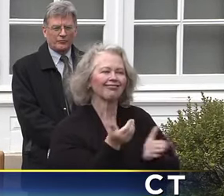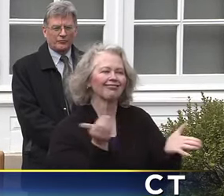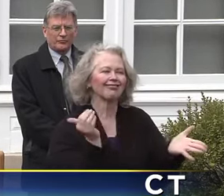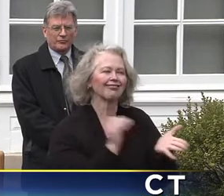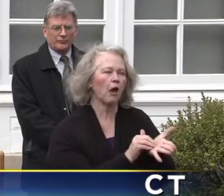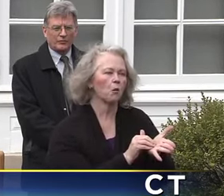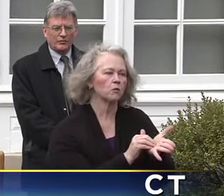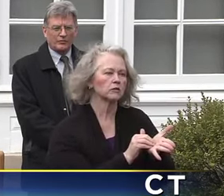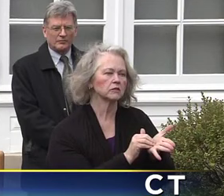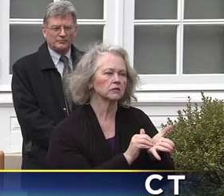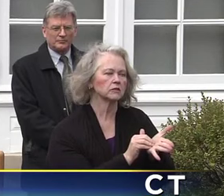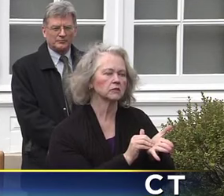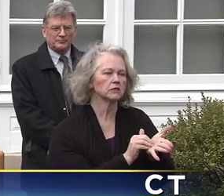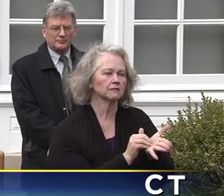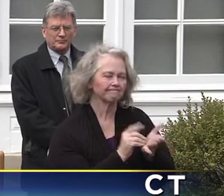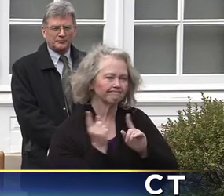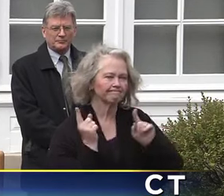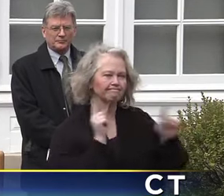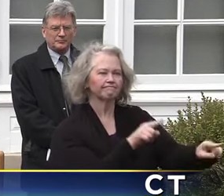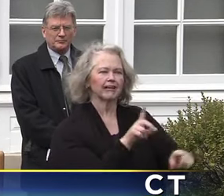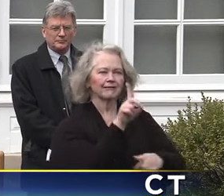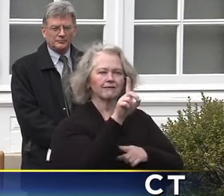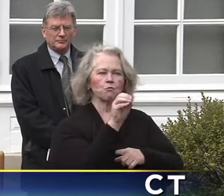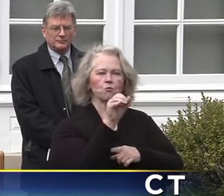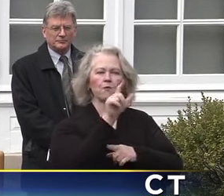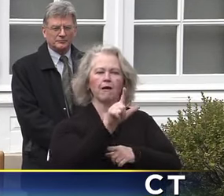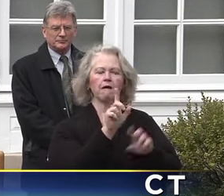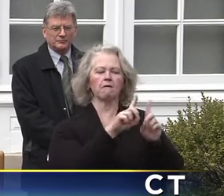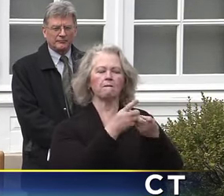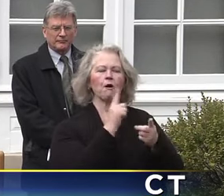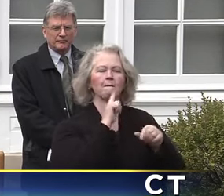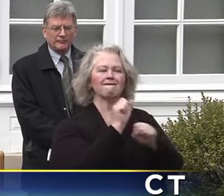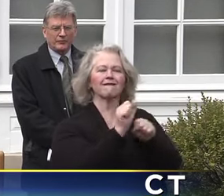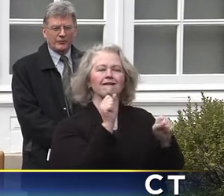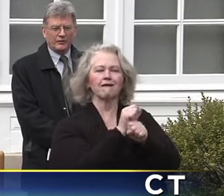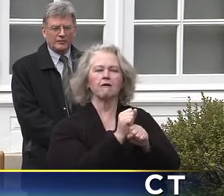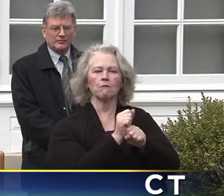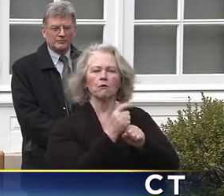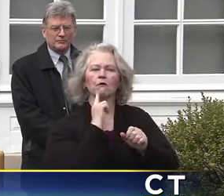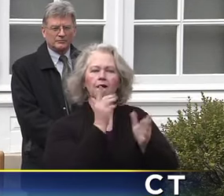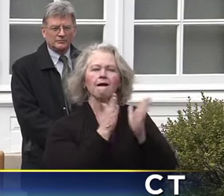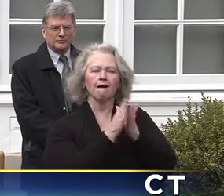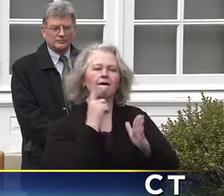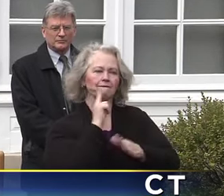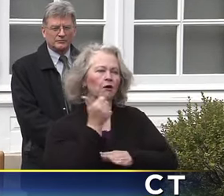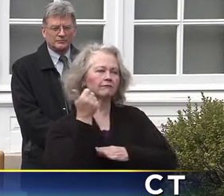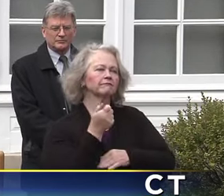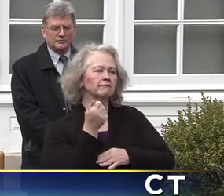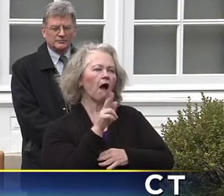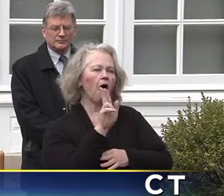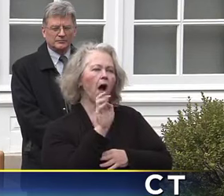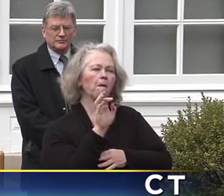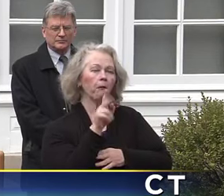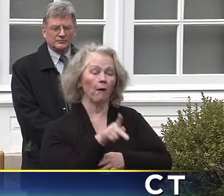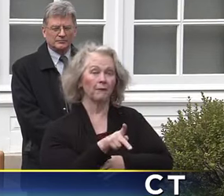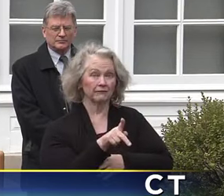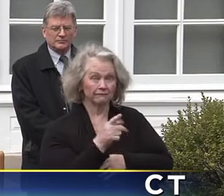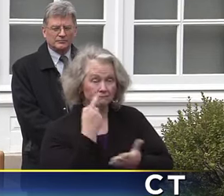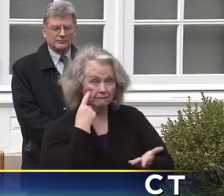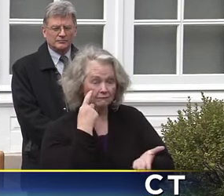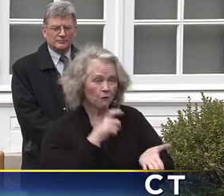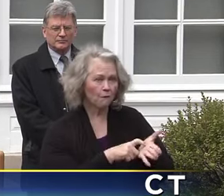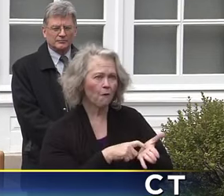people applied to the Department of Labor for unemployment compensation. It gives you an idea of the scale of what we're trying to